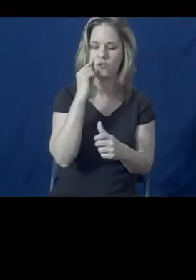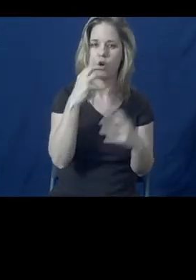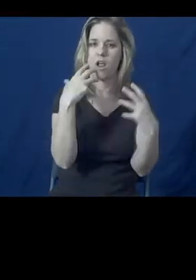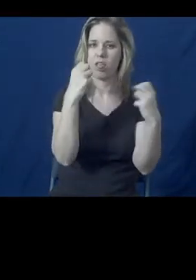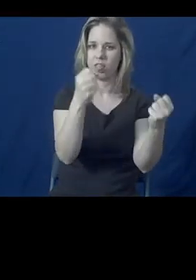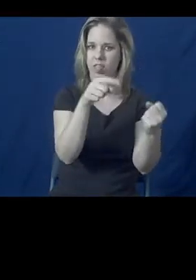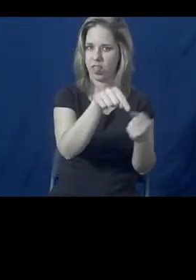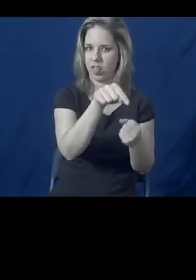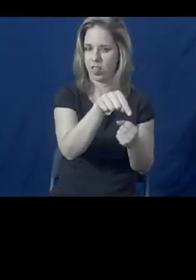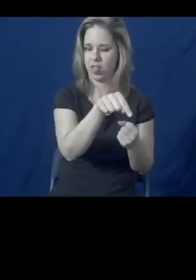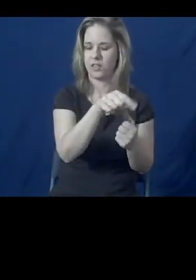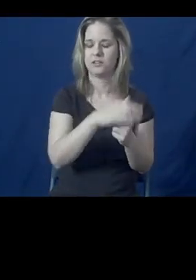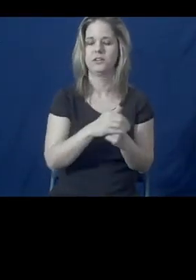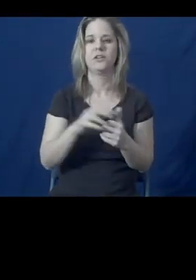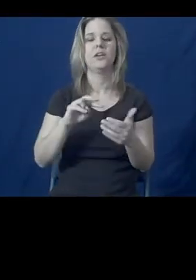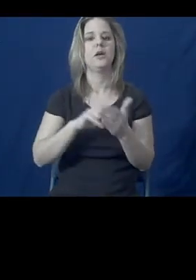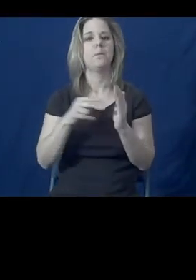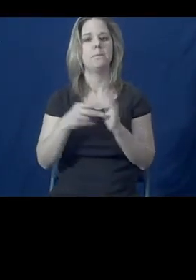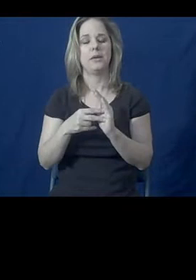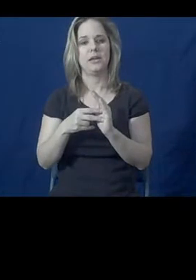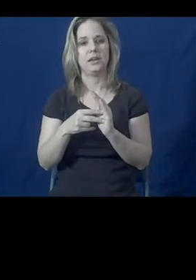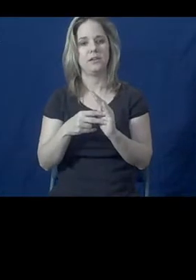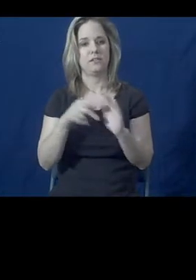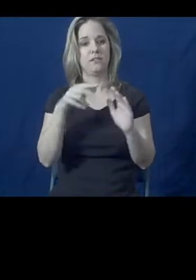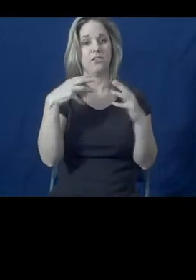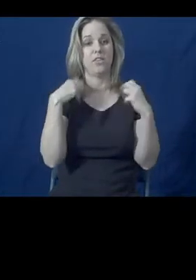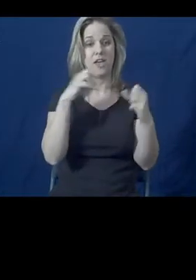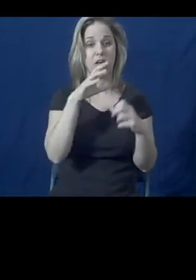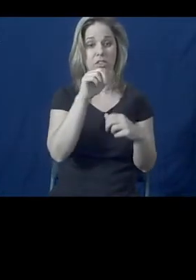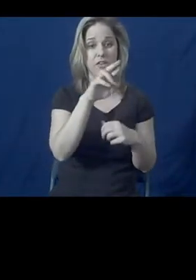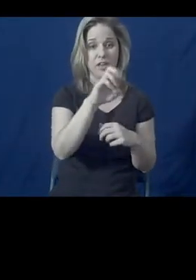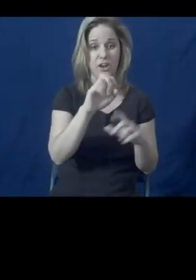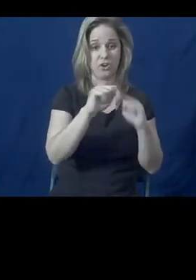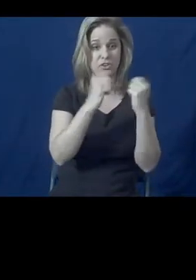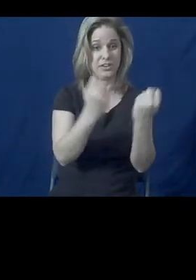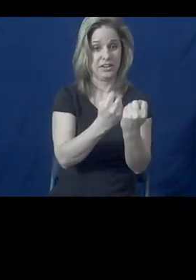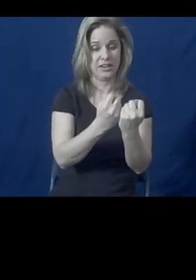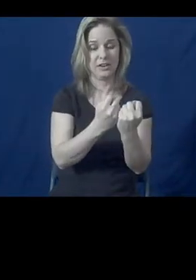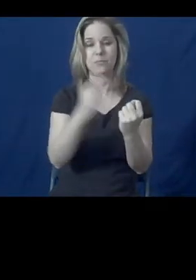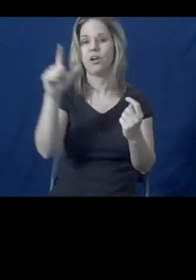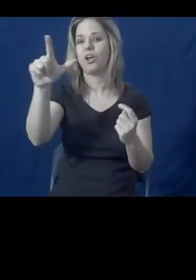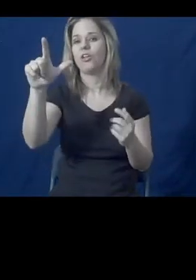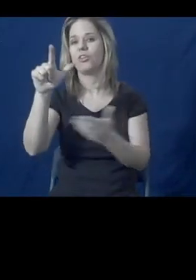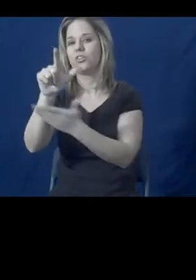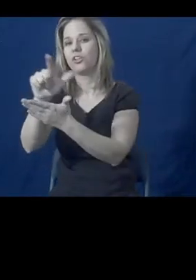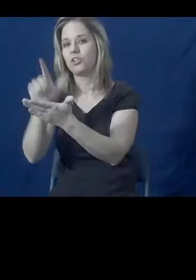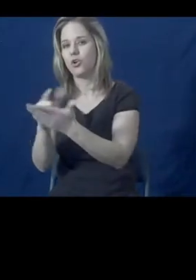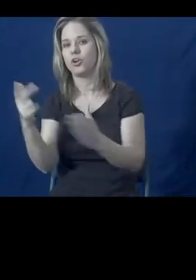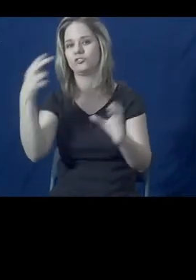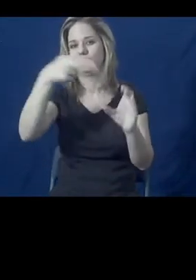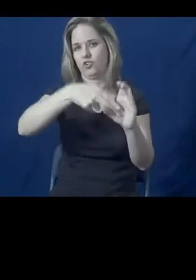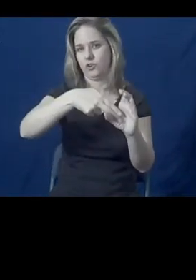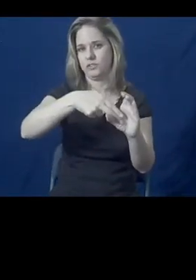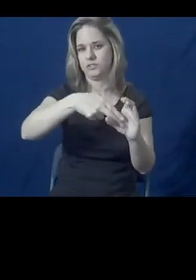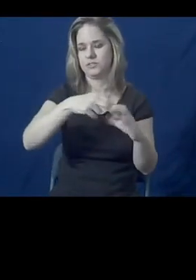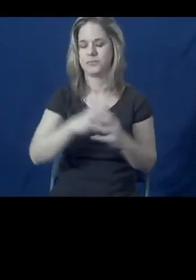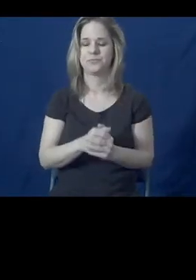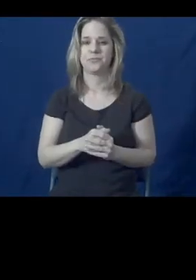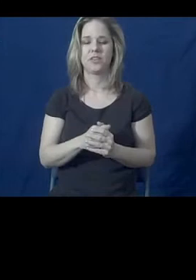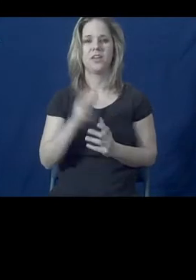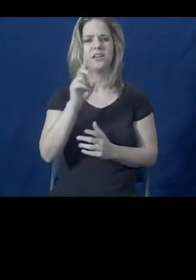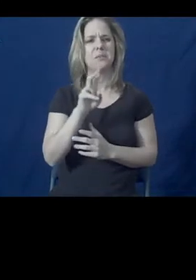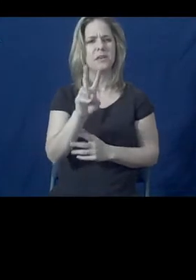basically making a lawyer part of the health care team. When it comes to domestic